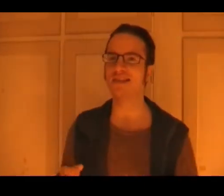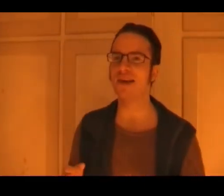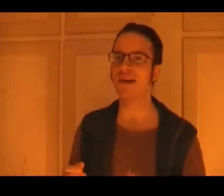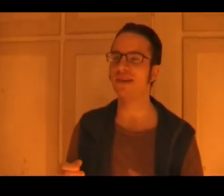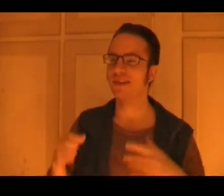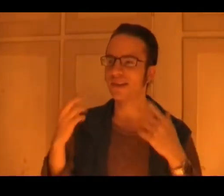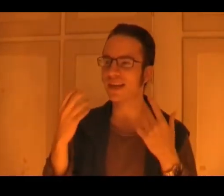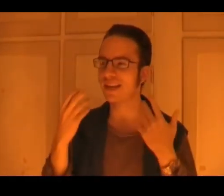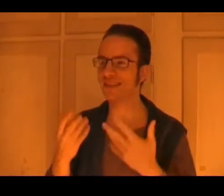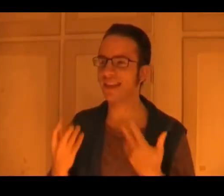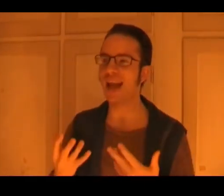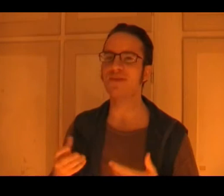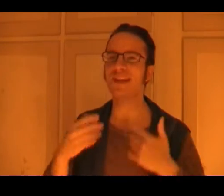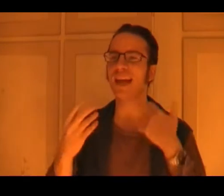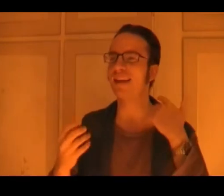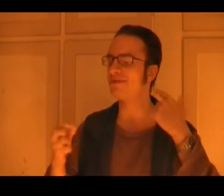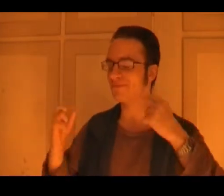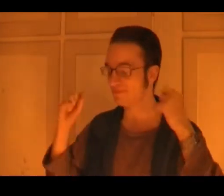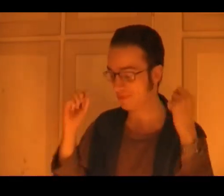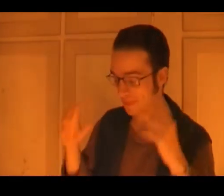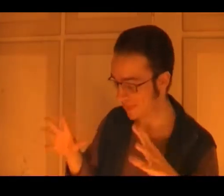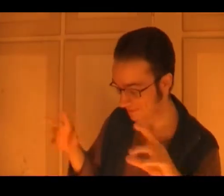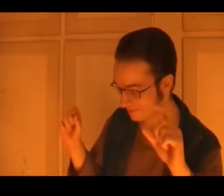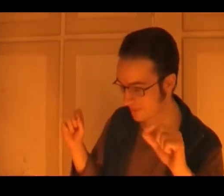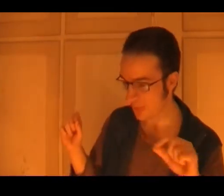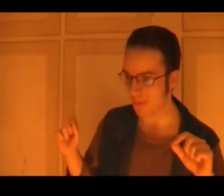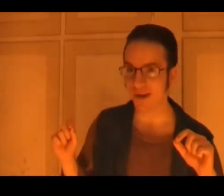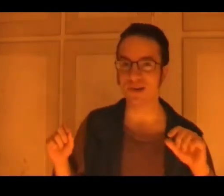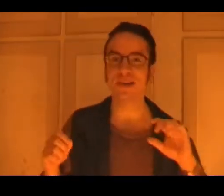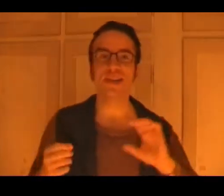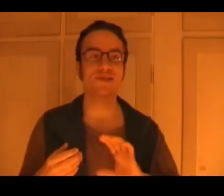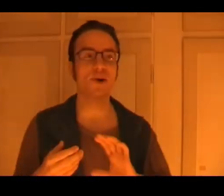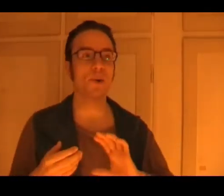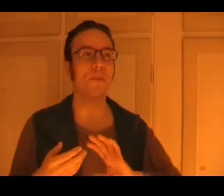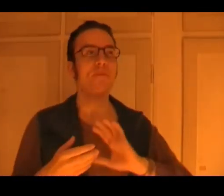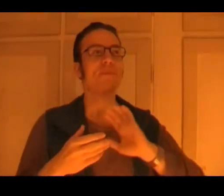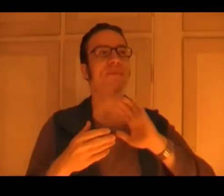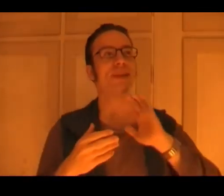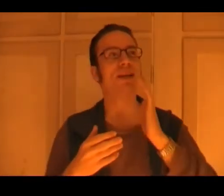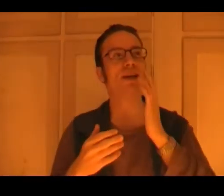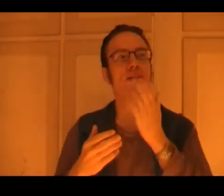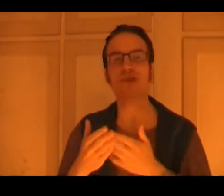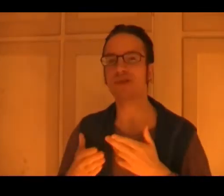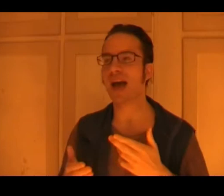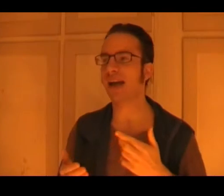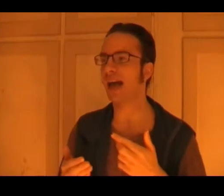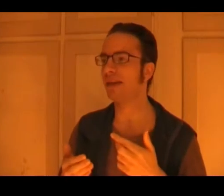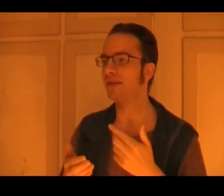there looking angry, and, whatever, so, Cusack and the